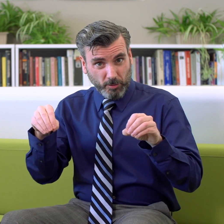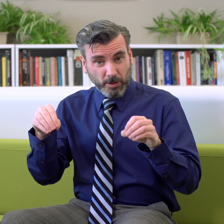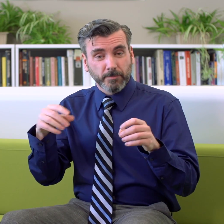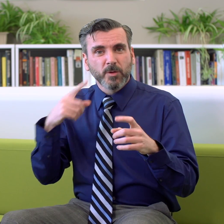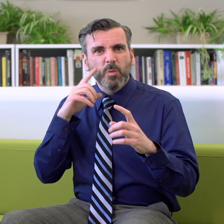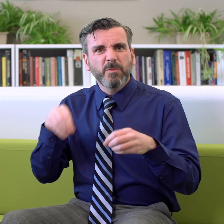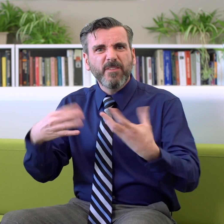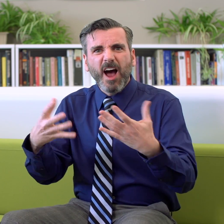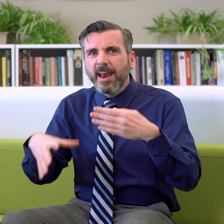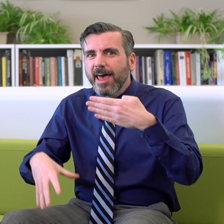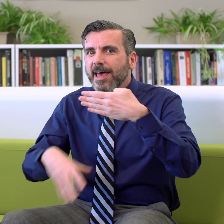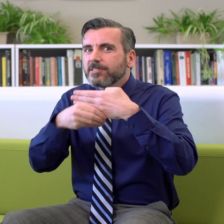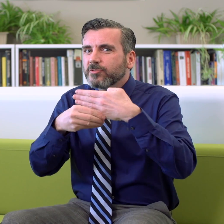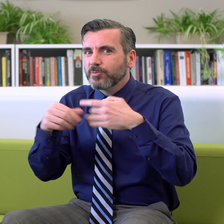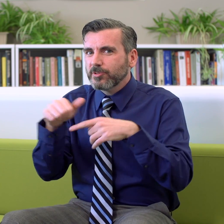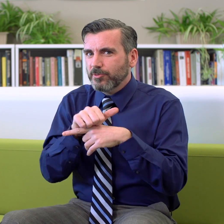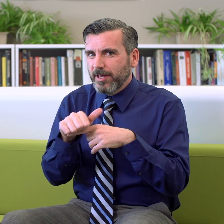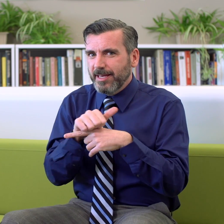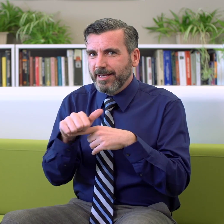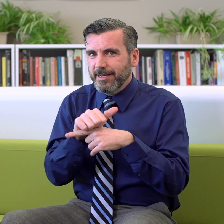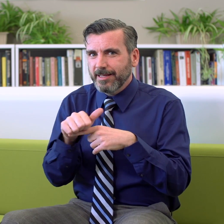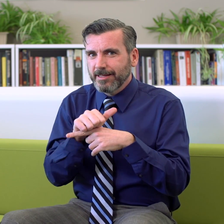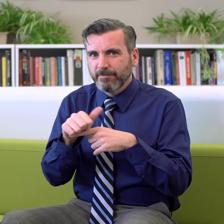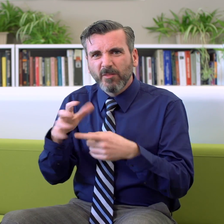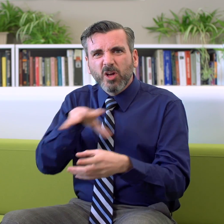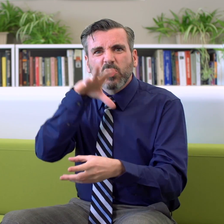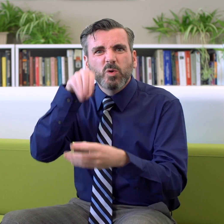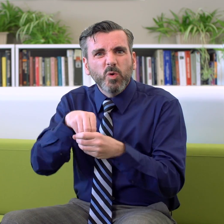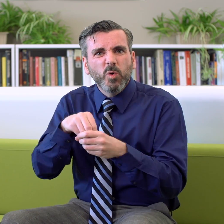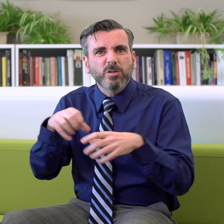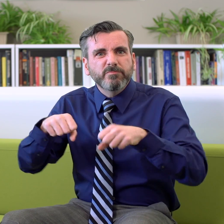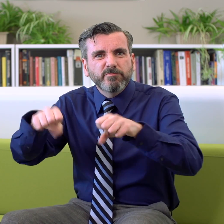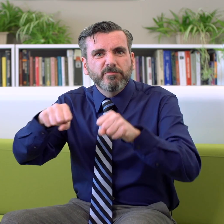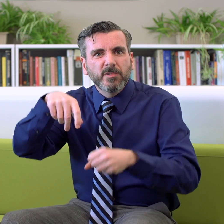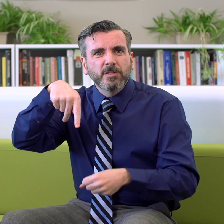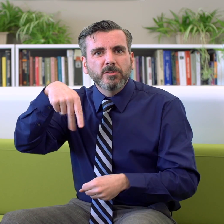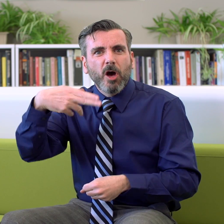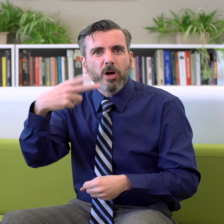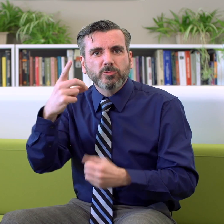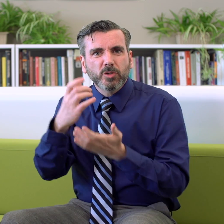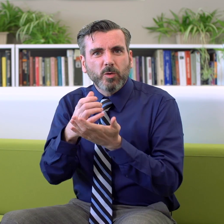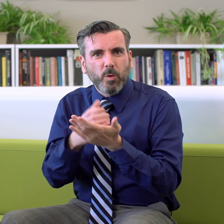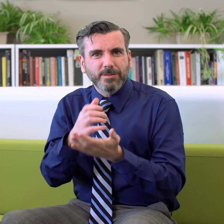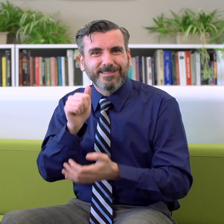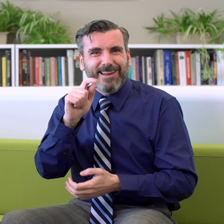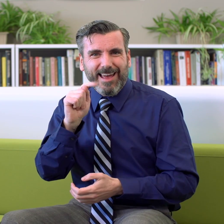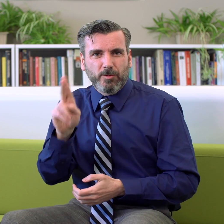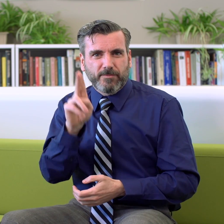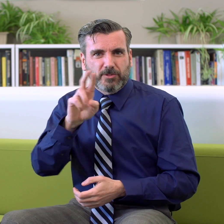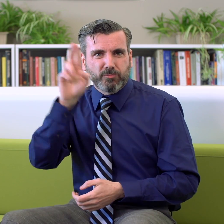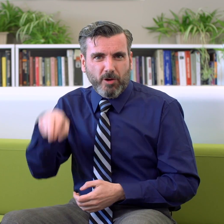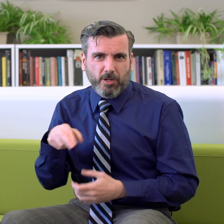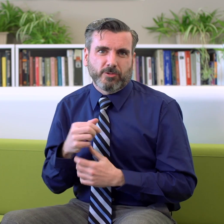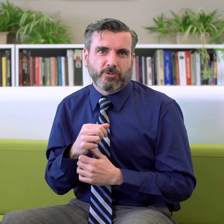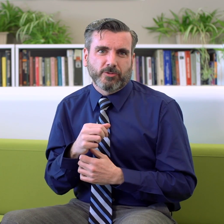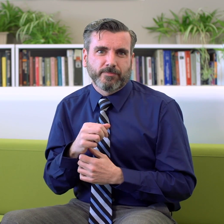additional training to help them successfully enter a PhD program. This includes taking doctorate courses at the University of Rochester,